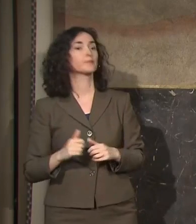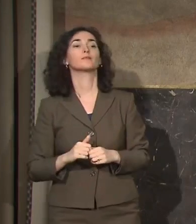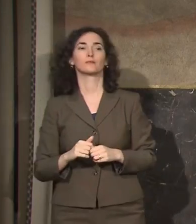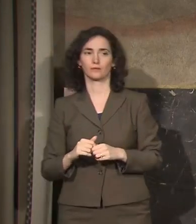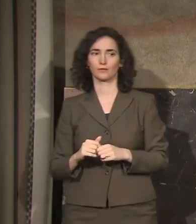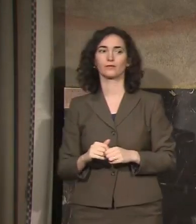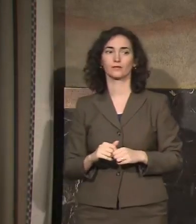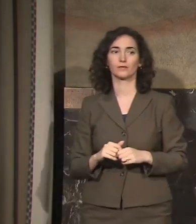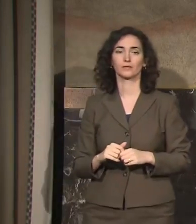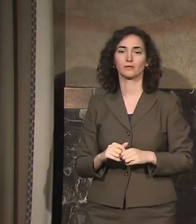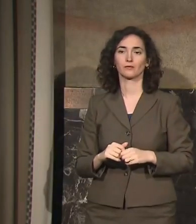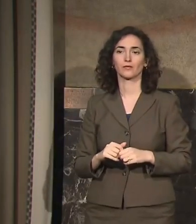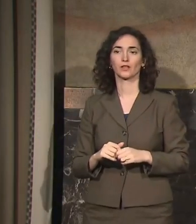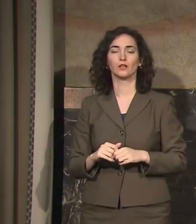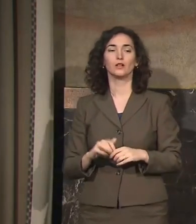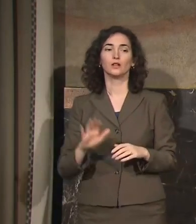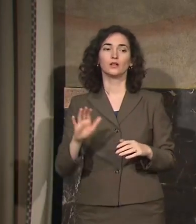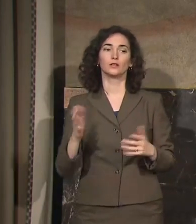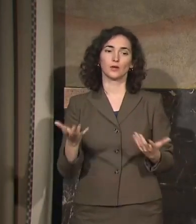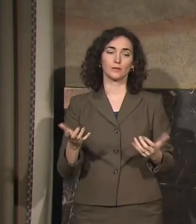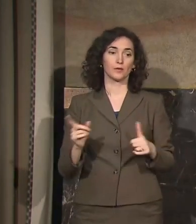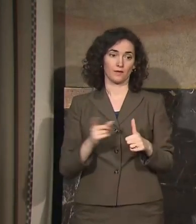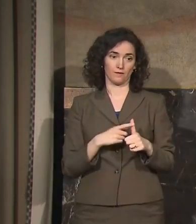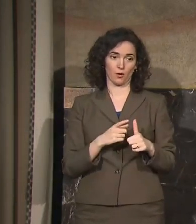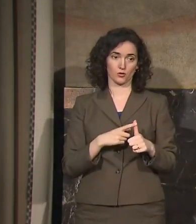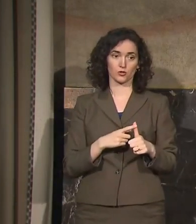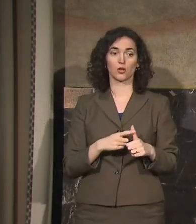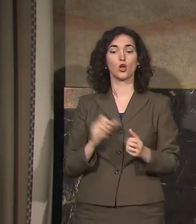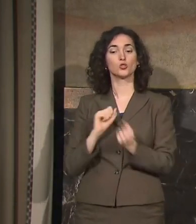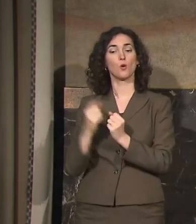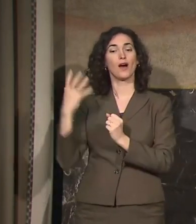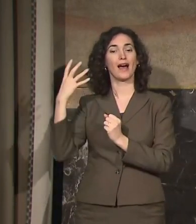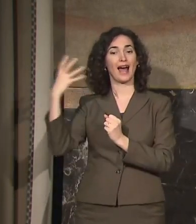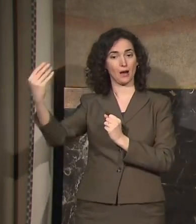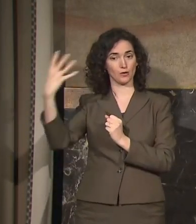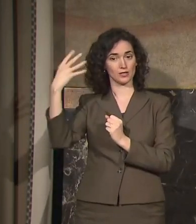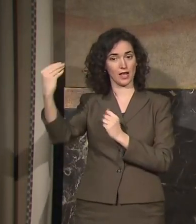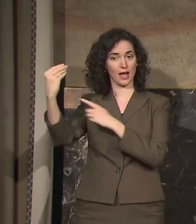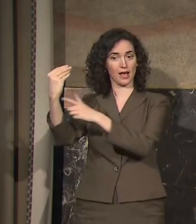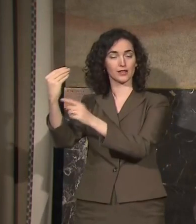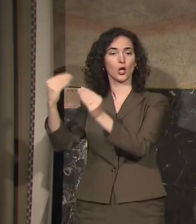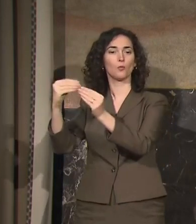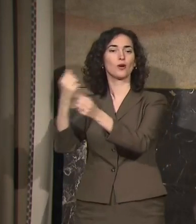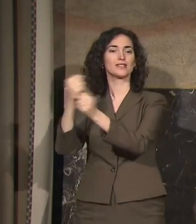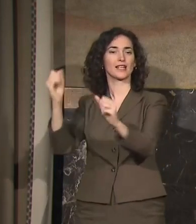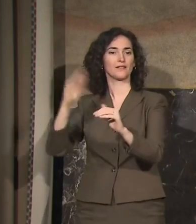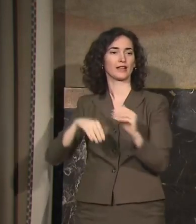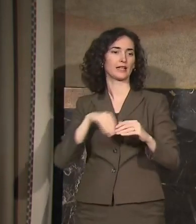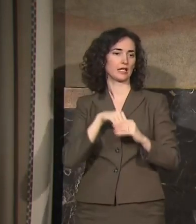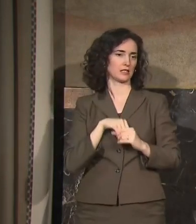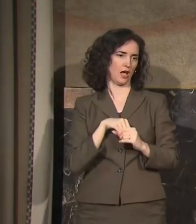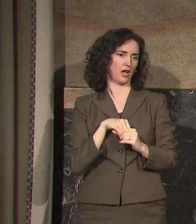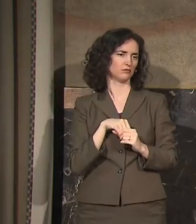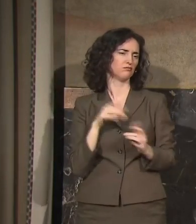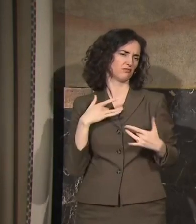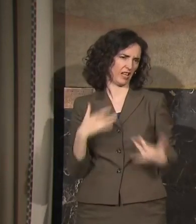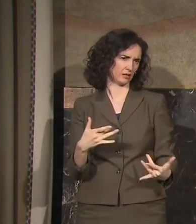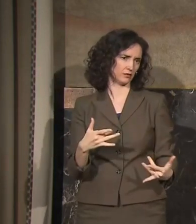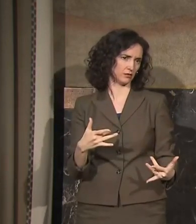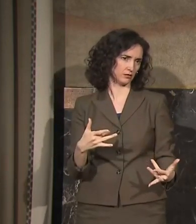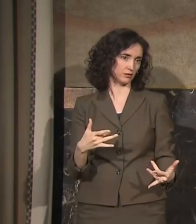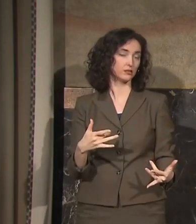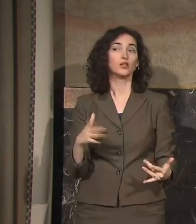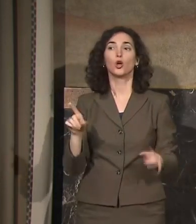as is true, I think, generally speaking, outdoor sports are much safer than indoor sports. Non